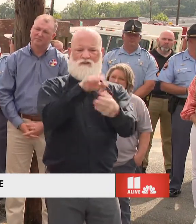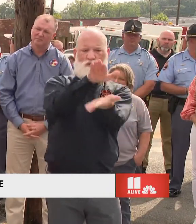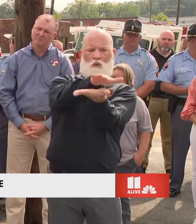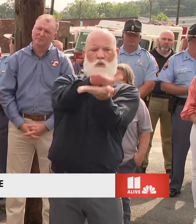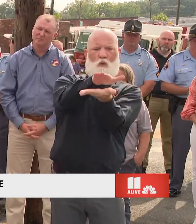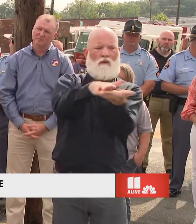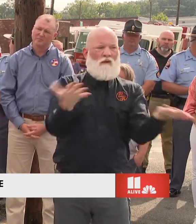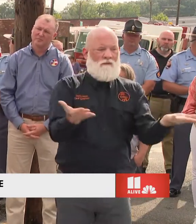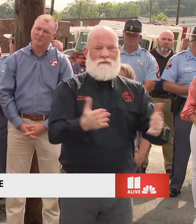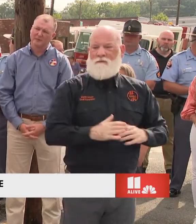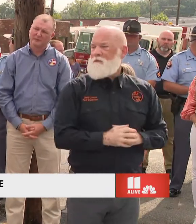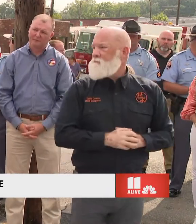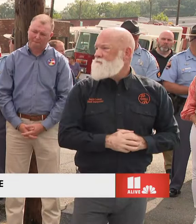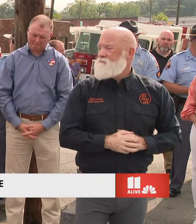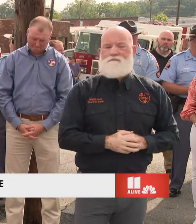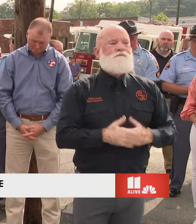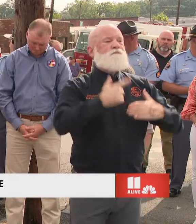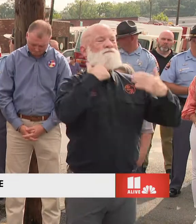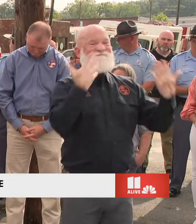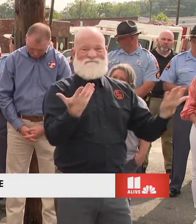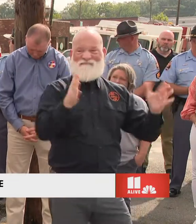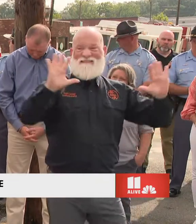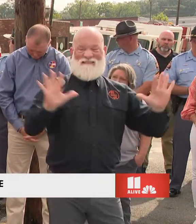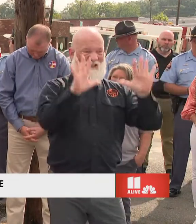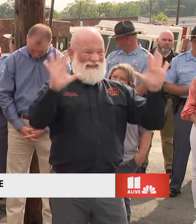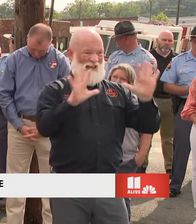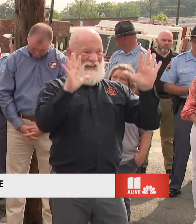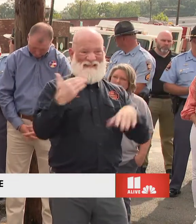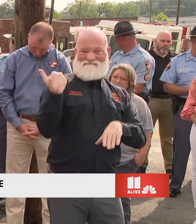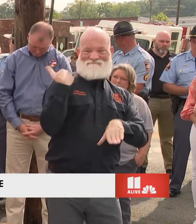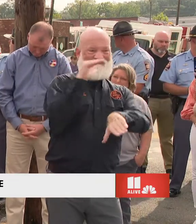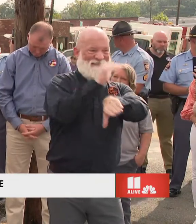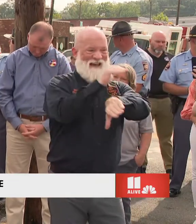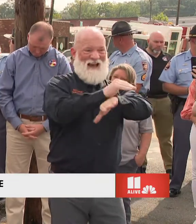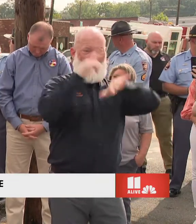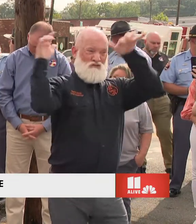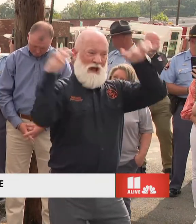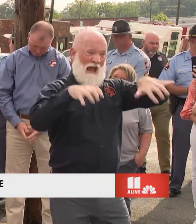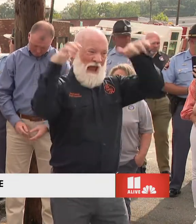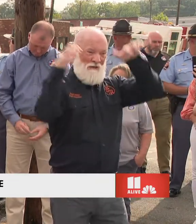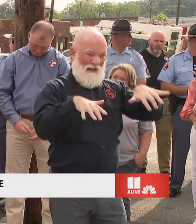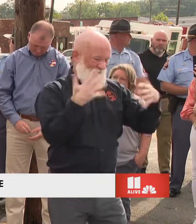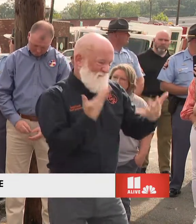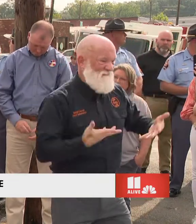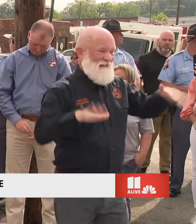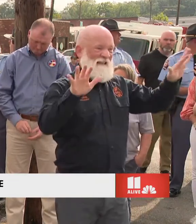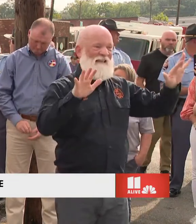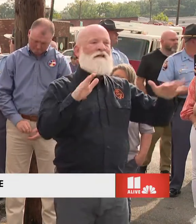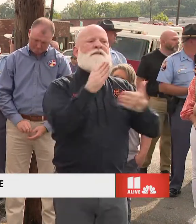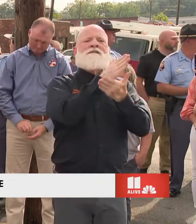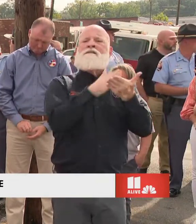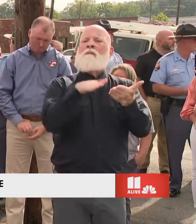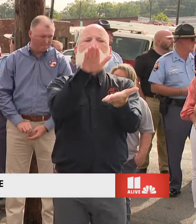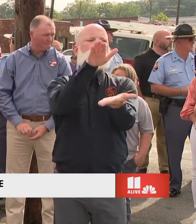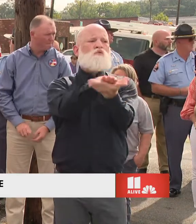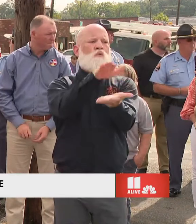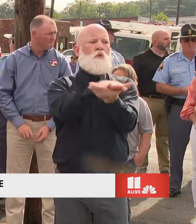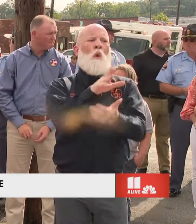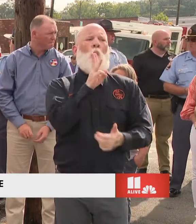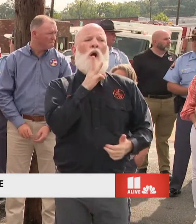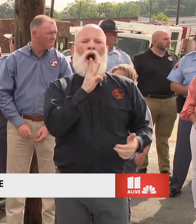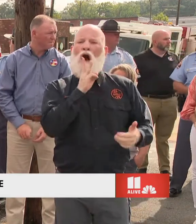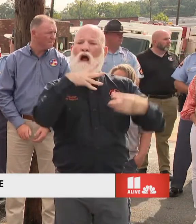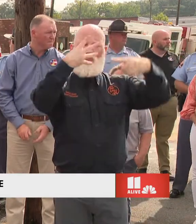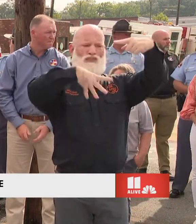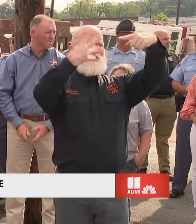you know, Sunday night after all of the rain, some of our schools had water for a few minutes. But we decided that